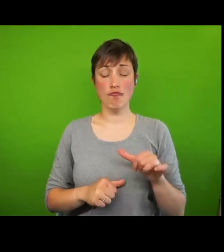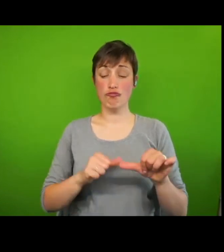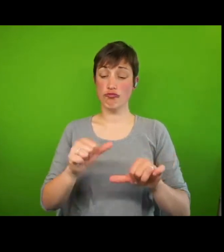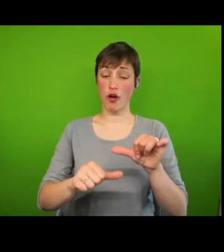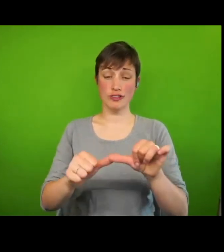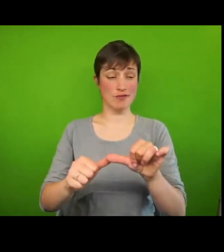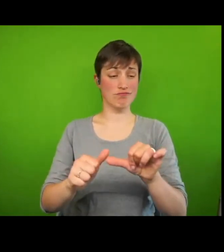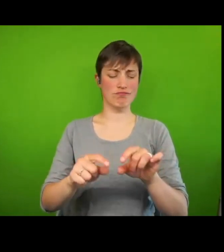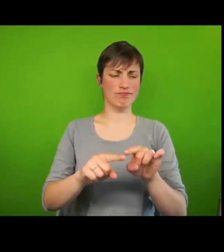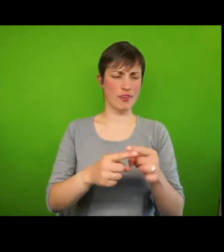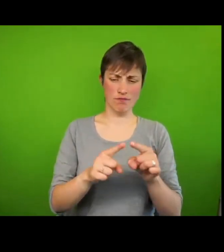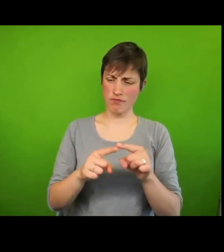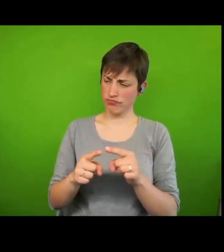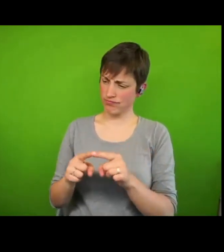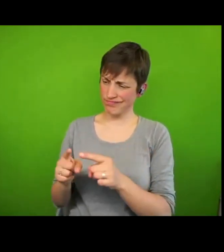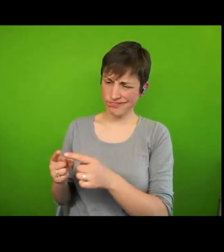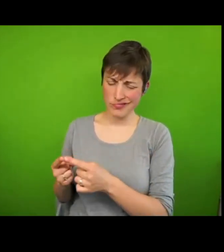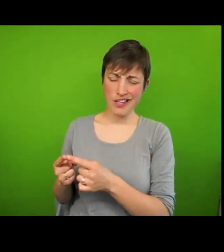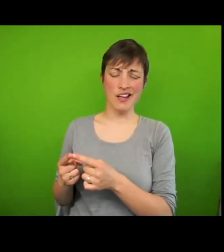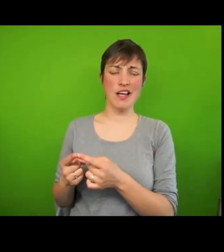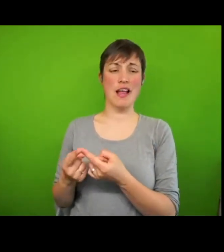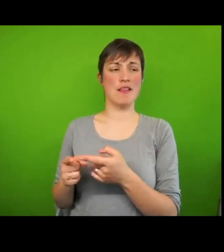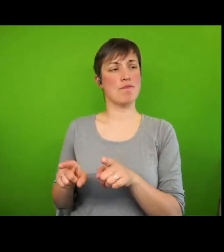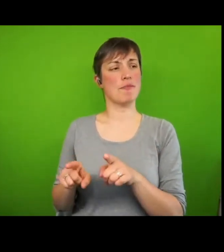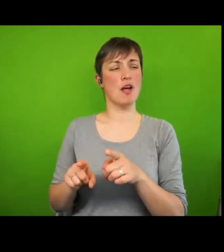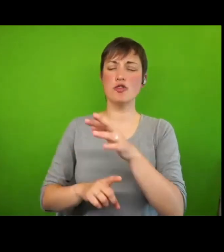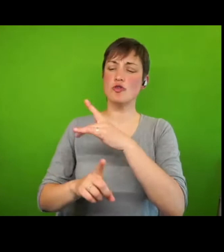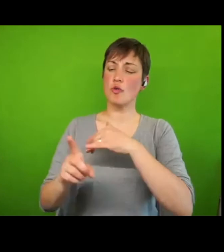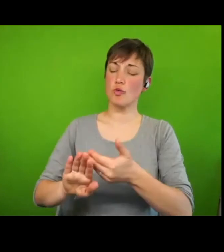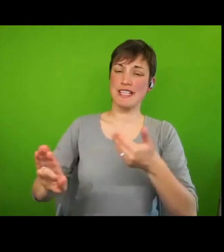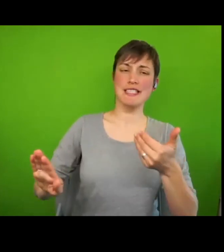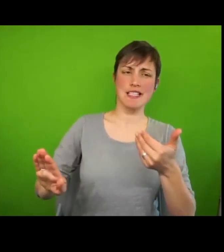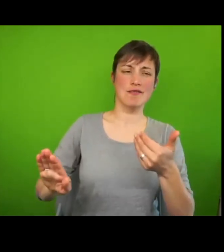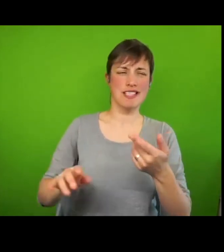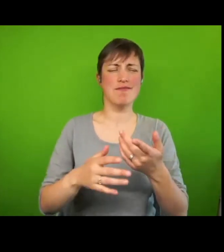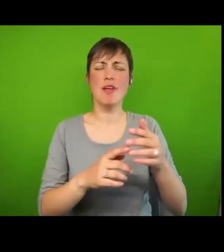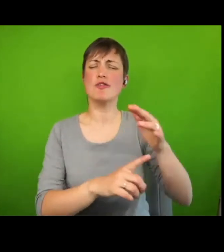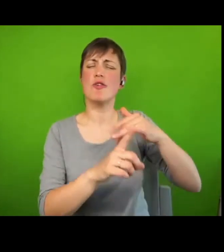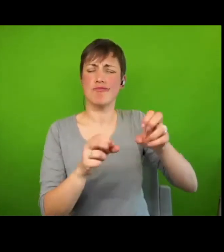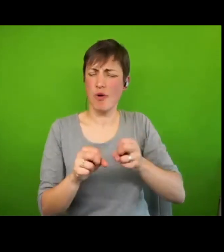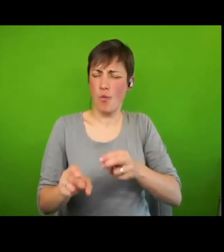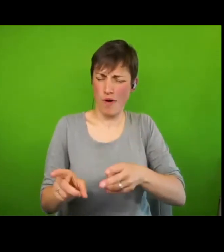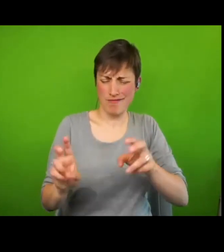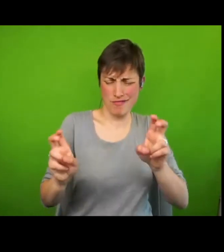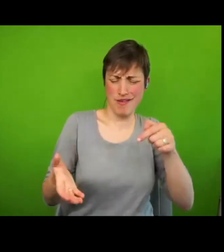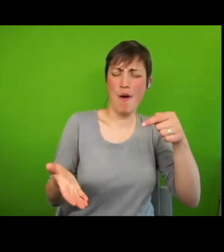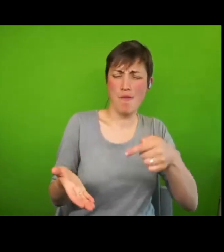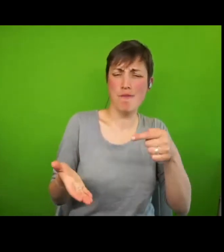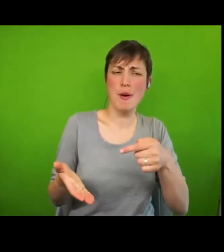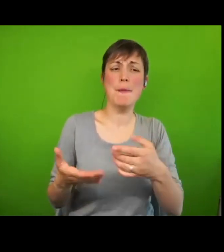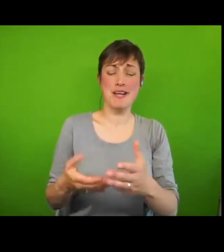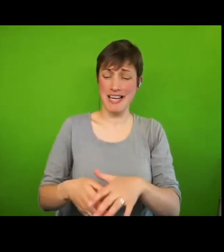demarcation by which social distance, in the sociological sense of the term, is established and